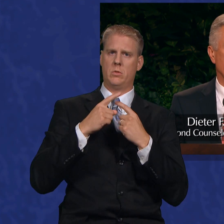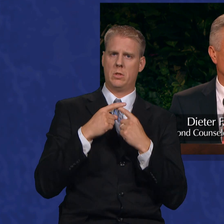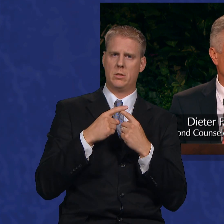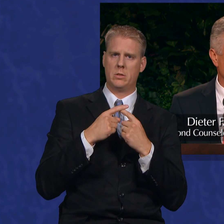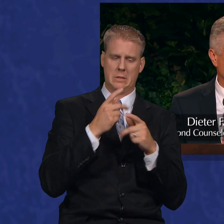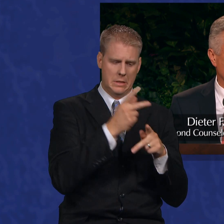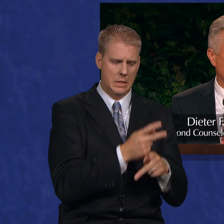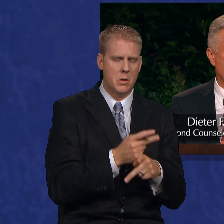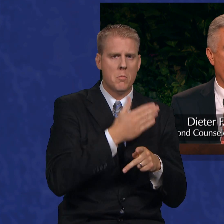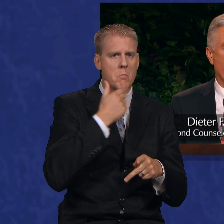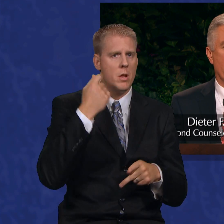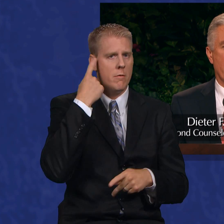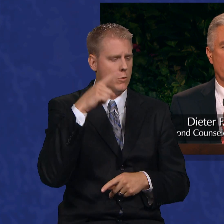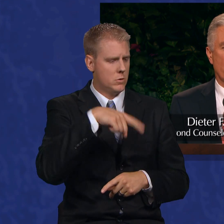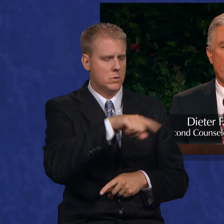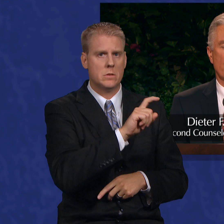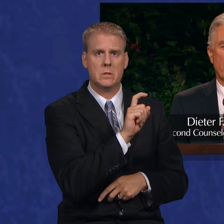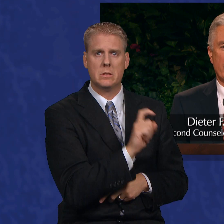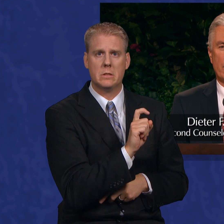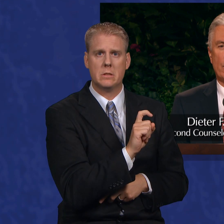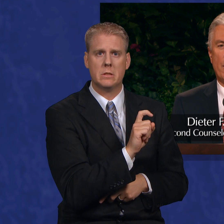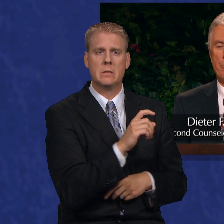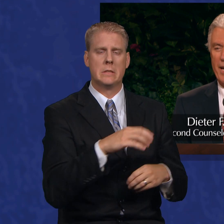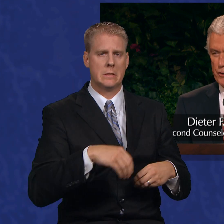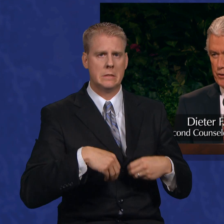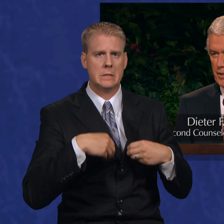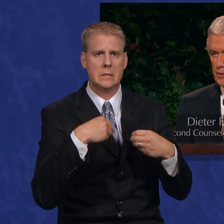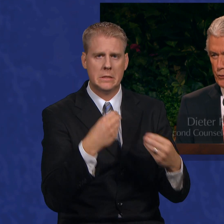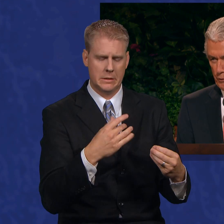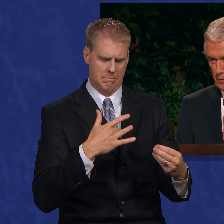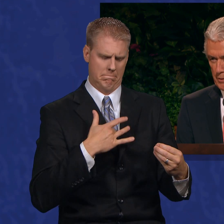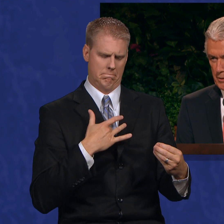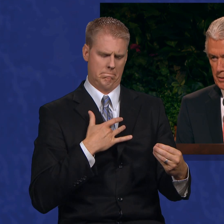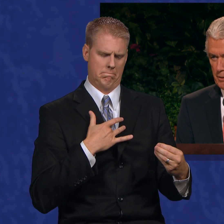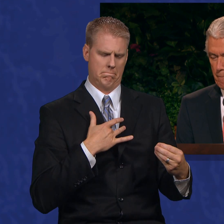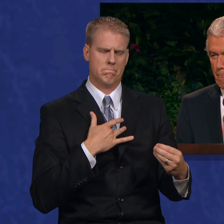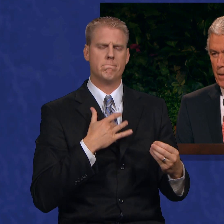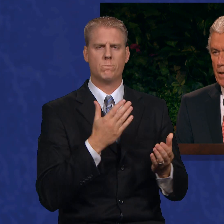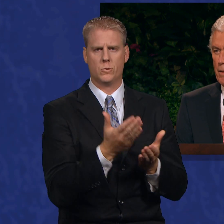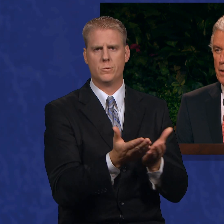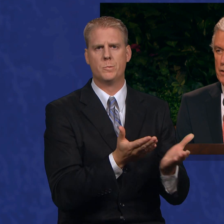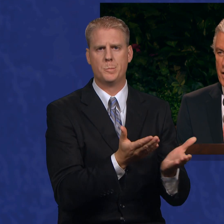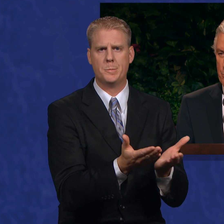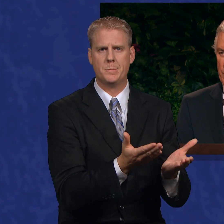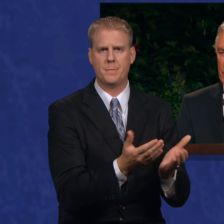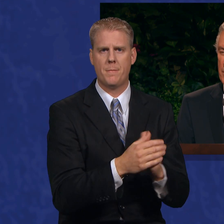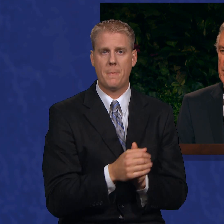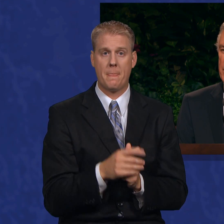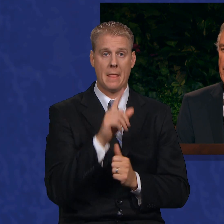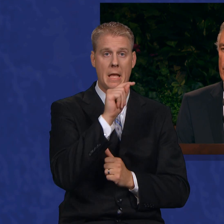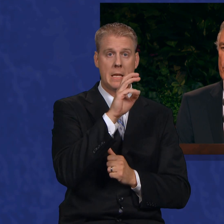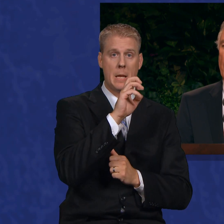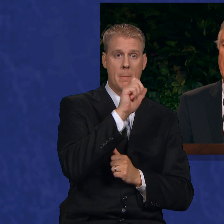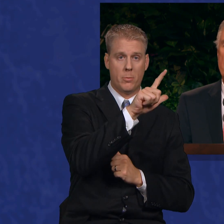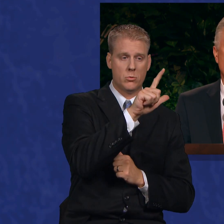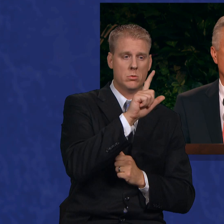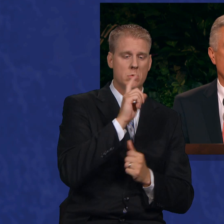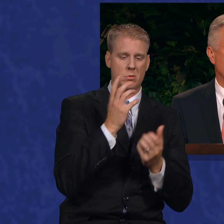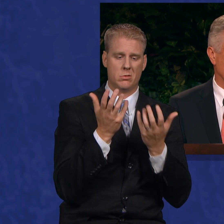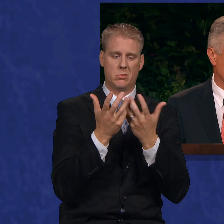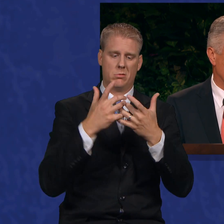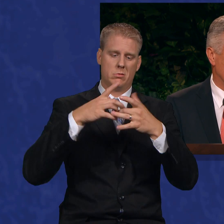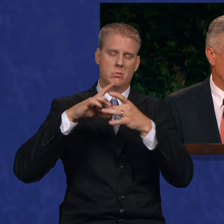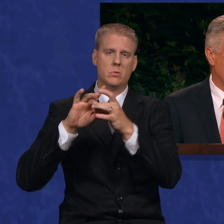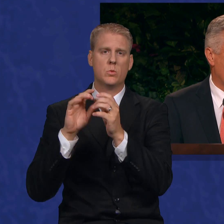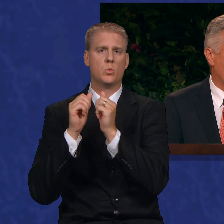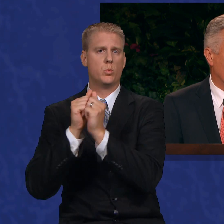better for the needy, and rendering compassionate service. The temporal is intertwined with the